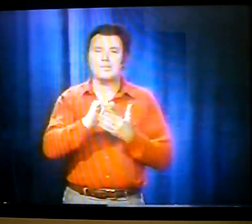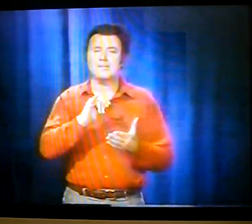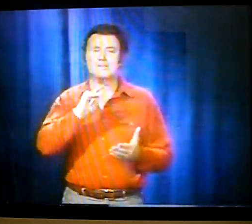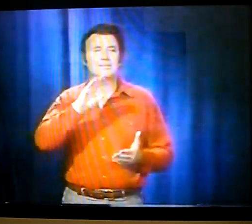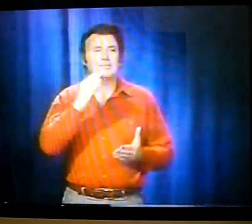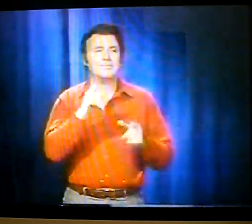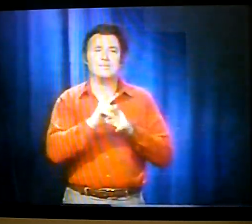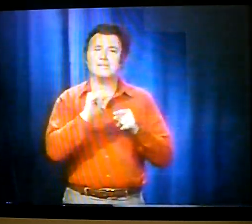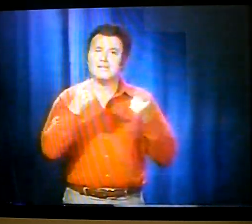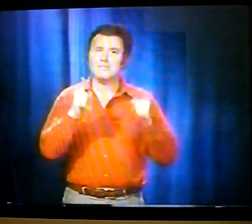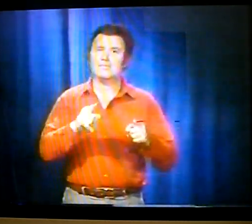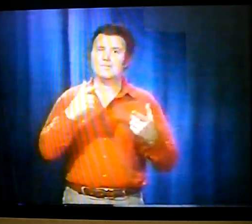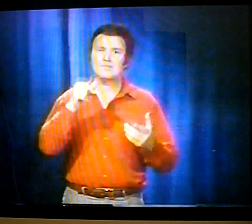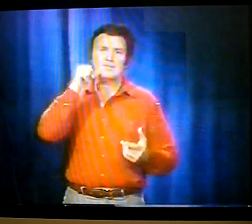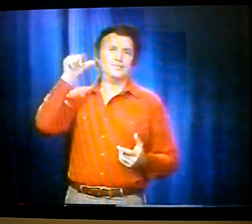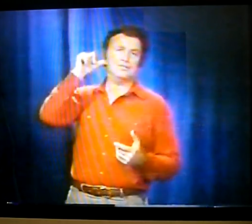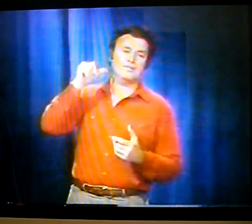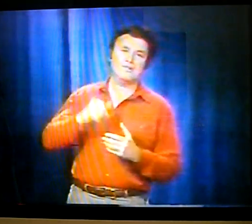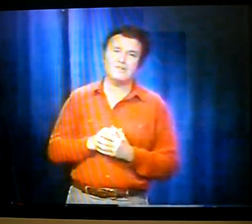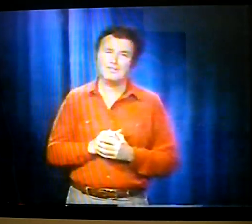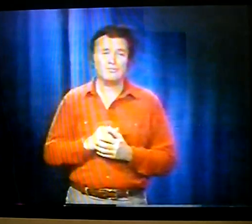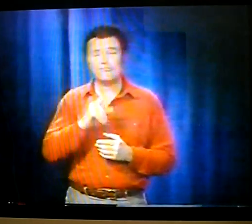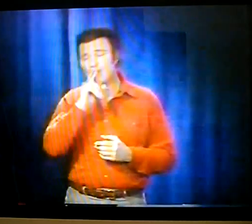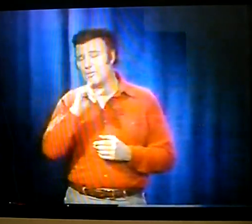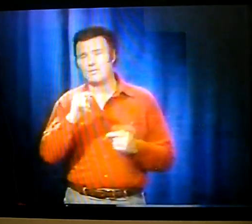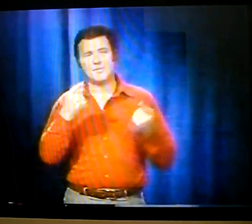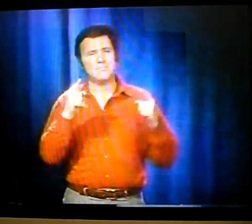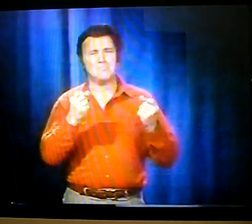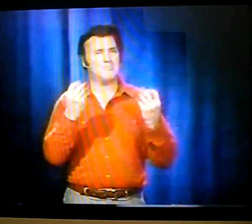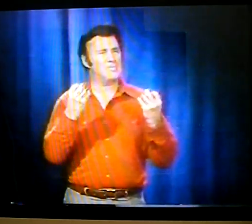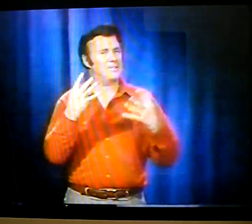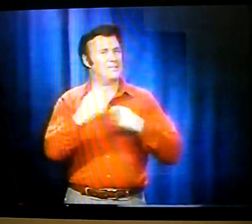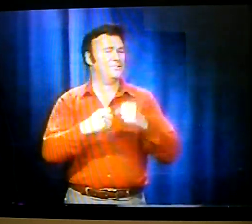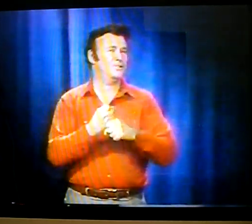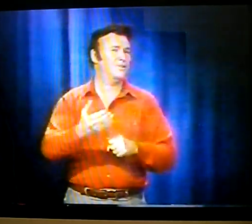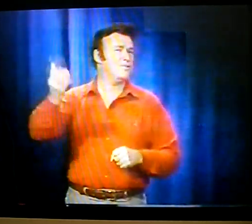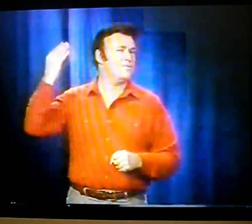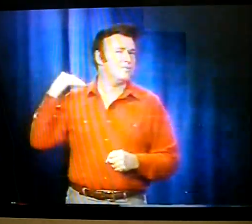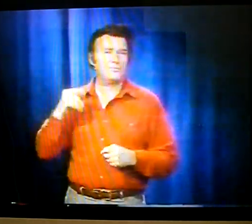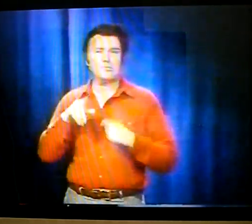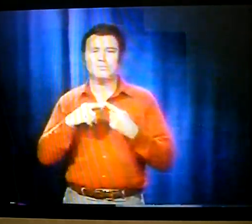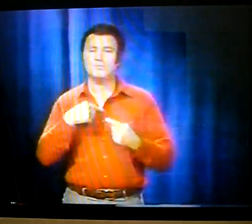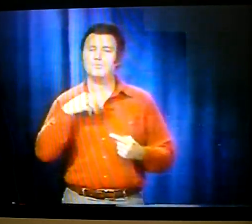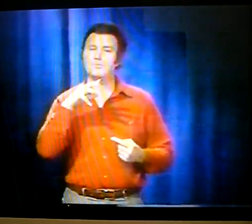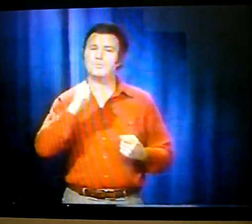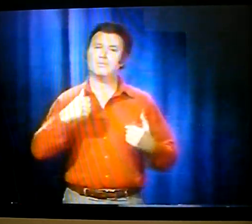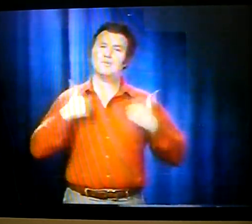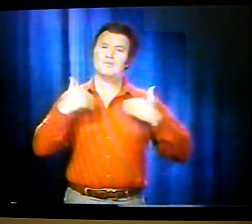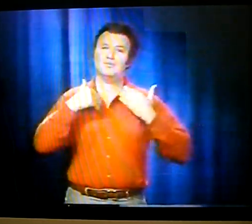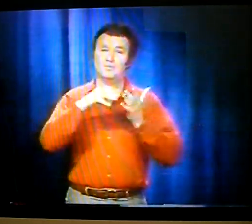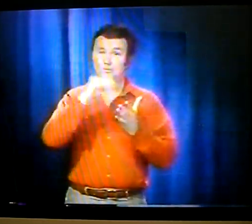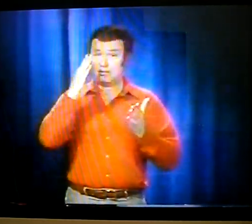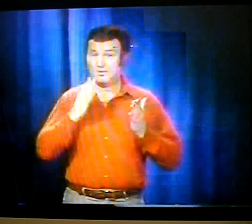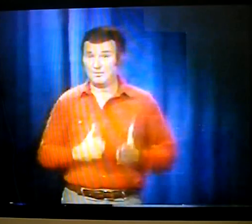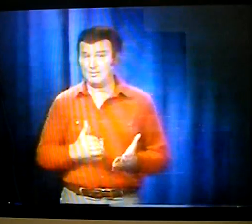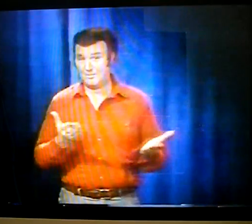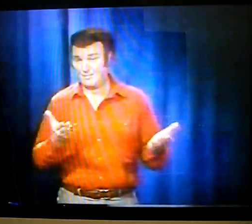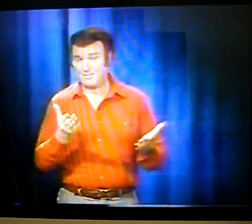well, so well, that it feels like it happened yesterday. But really, happened many years ago. I was a young